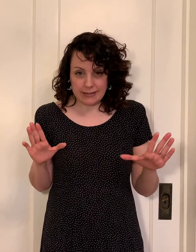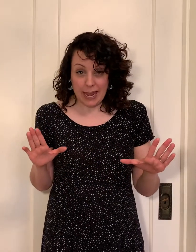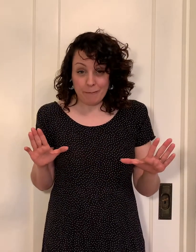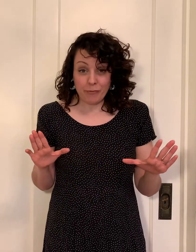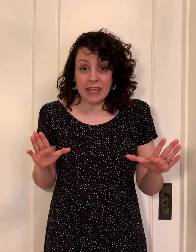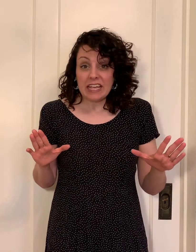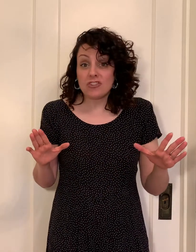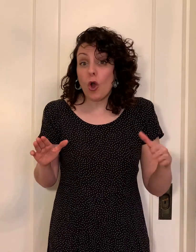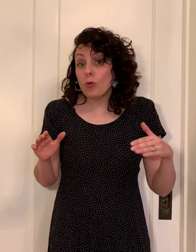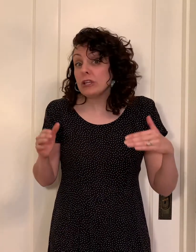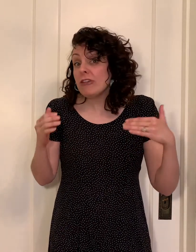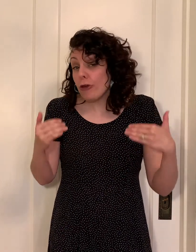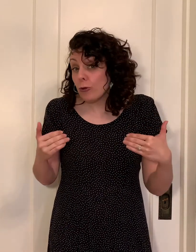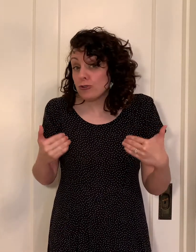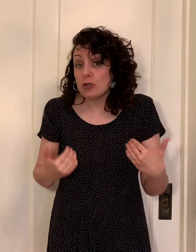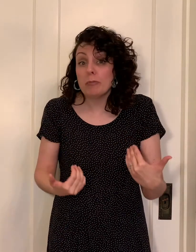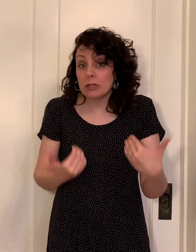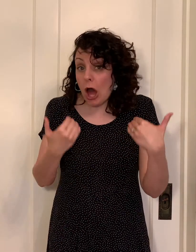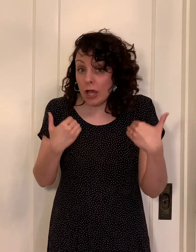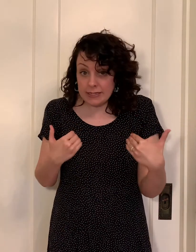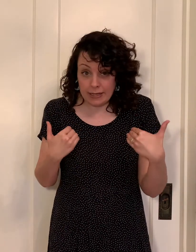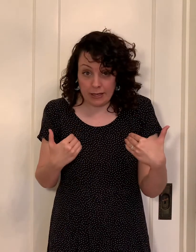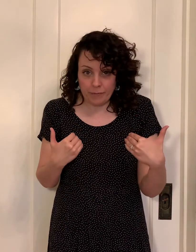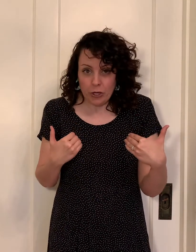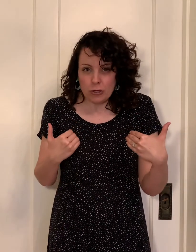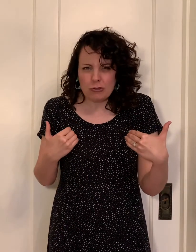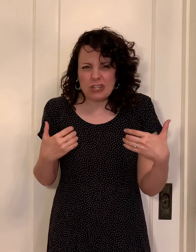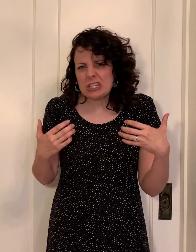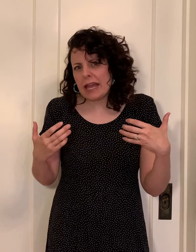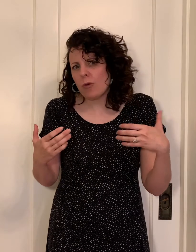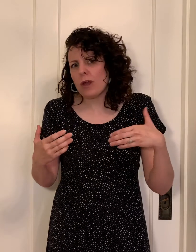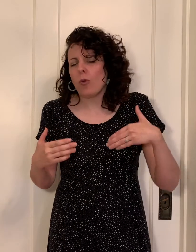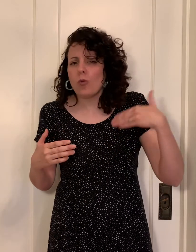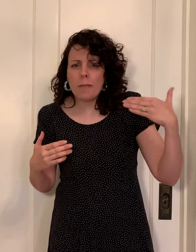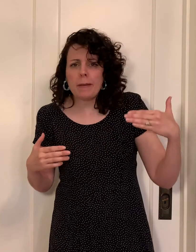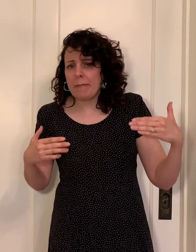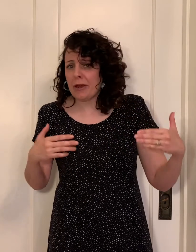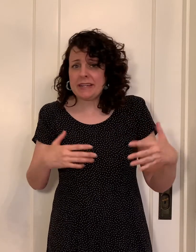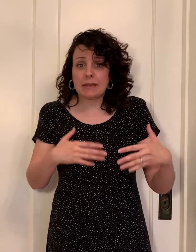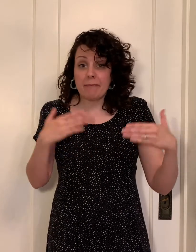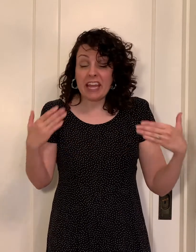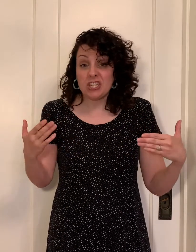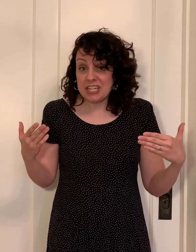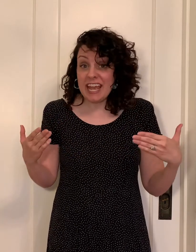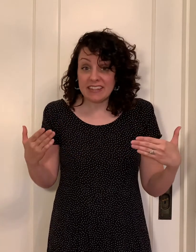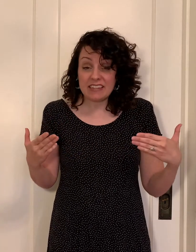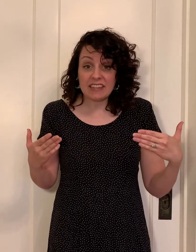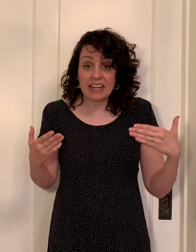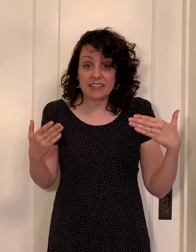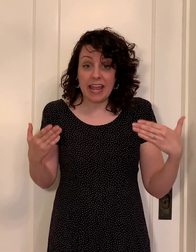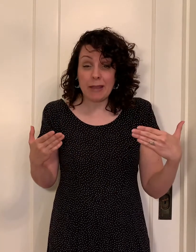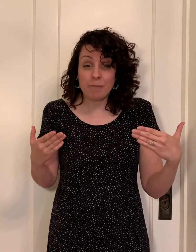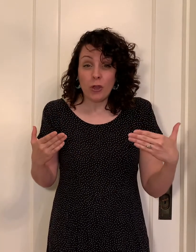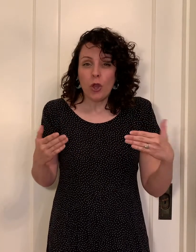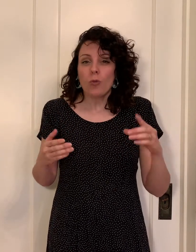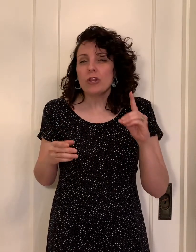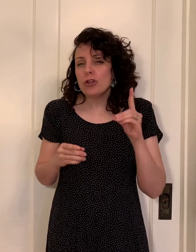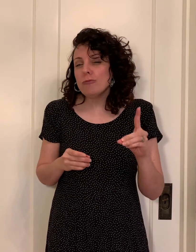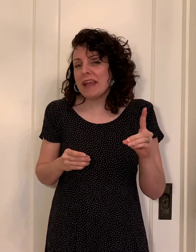name it's only those who belong to him so just like when a woman marries a man she takes his last name when you make